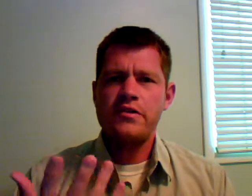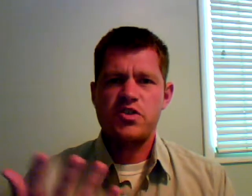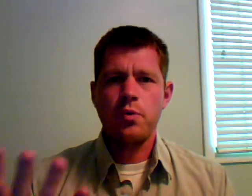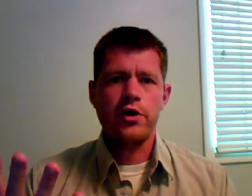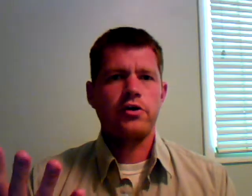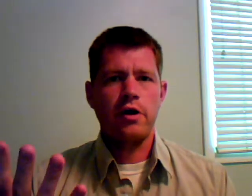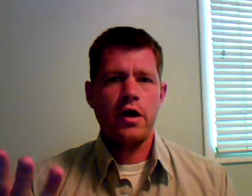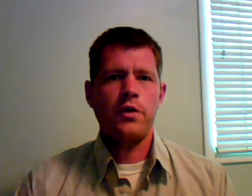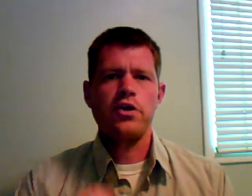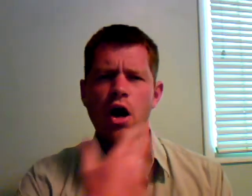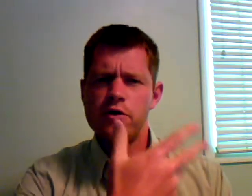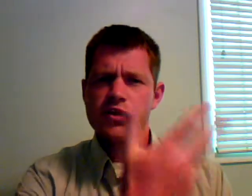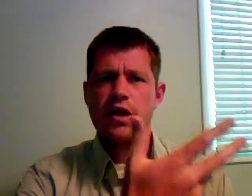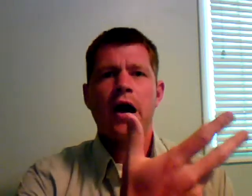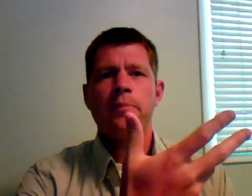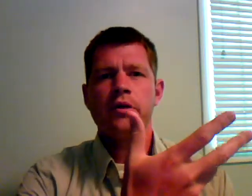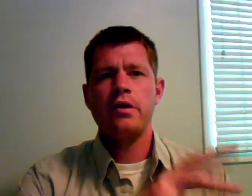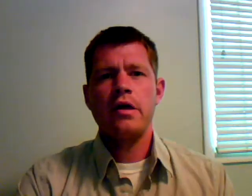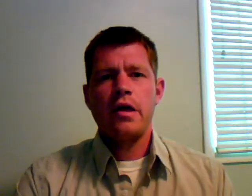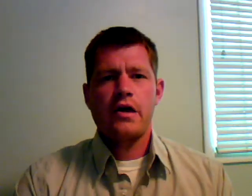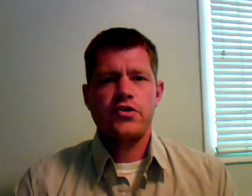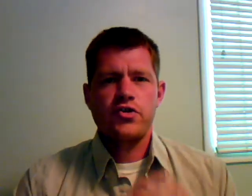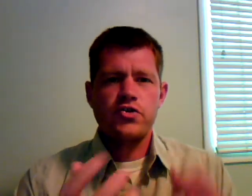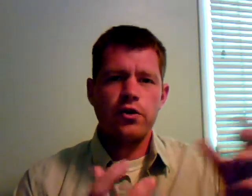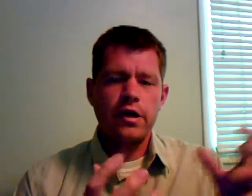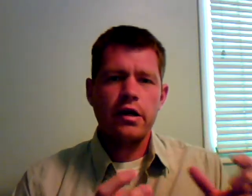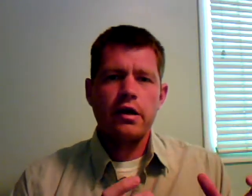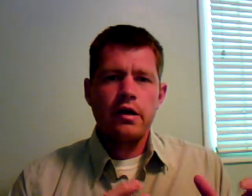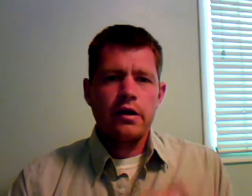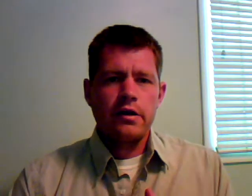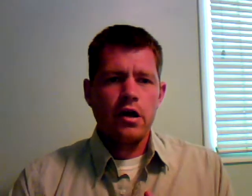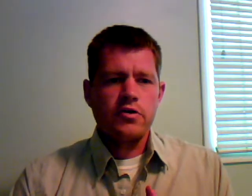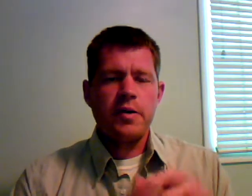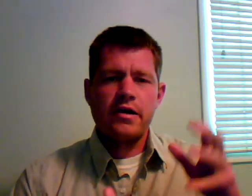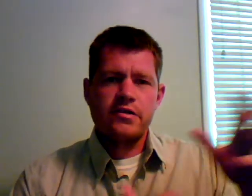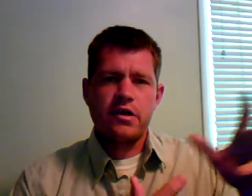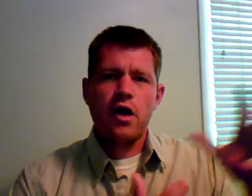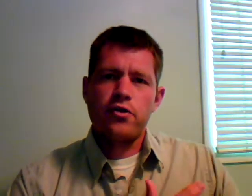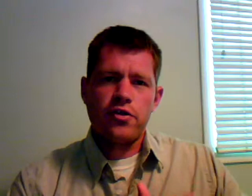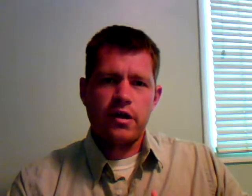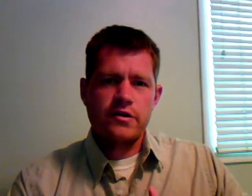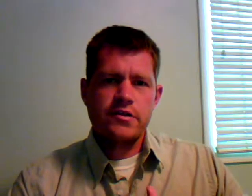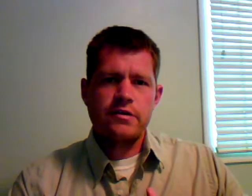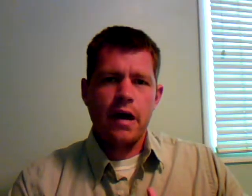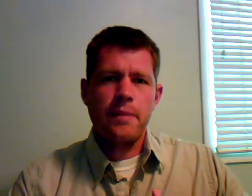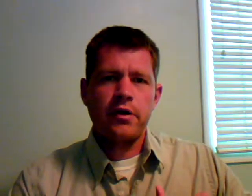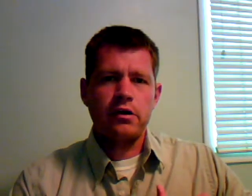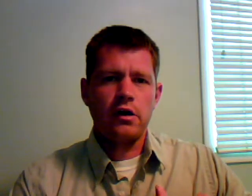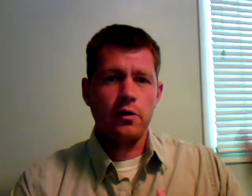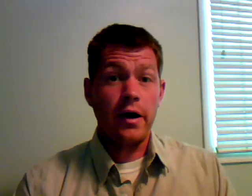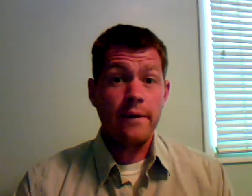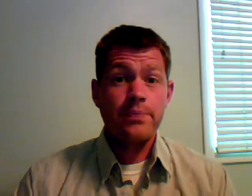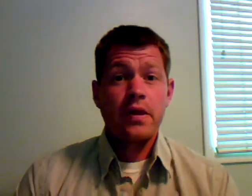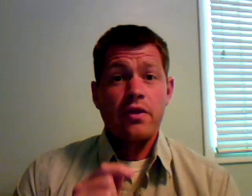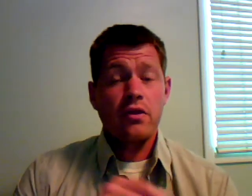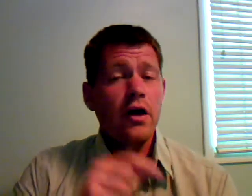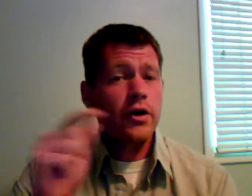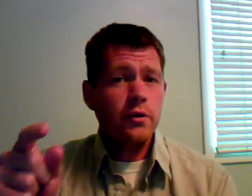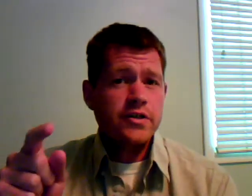way, it's a spoiler, right? We know what's going to happen. And so the story, you know, depends on other things happening along the way. The lottery works